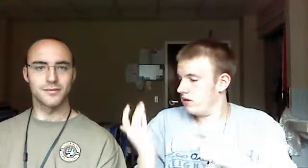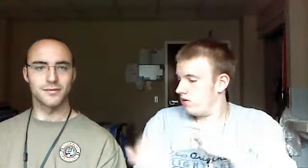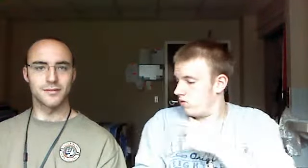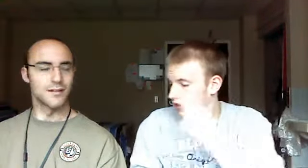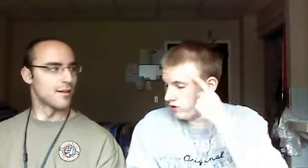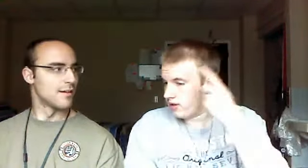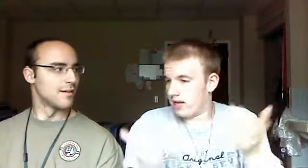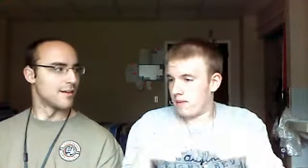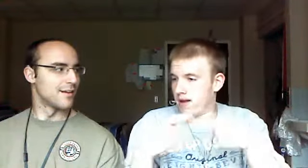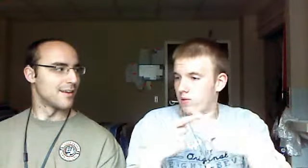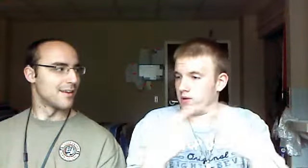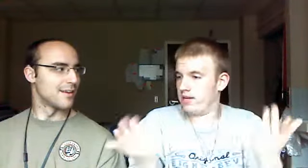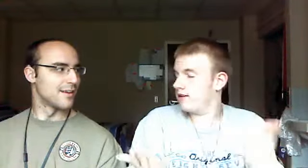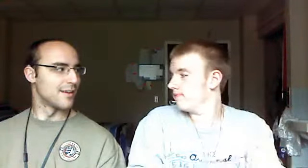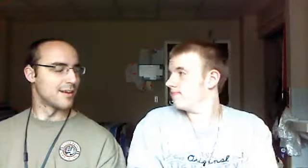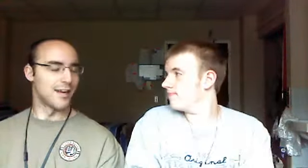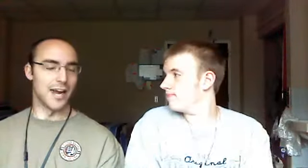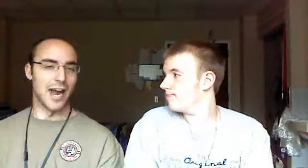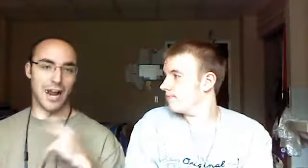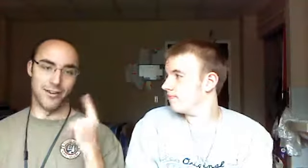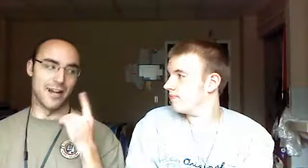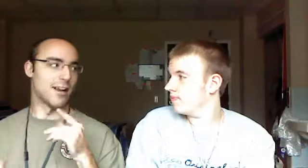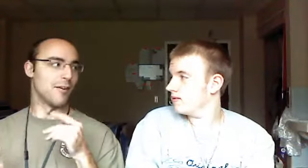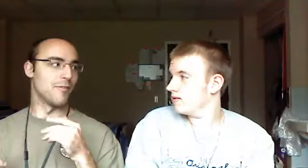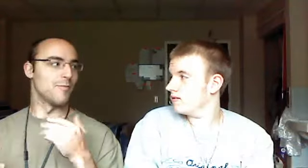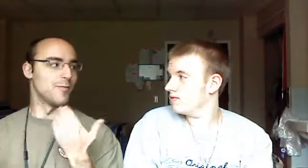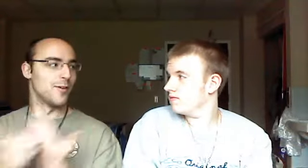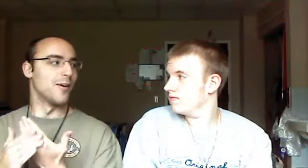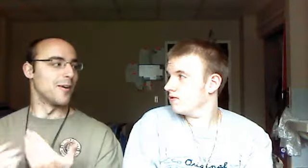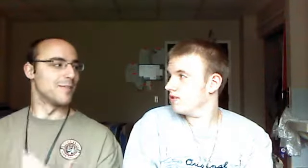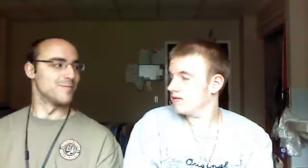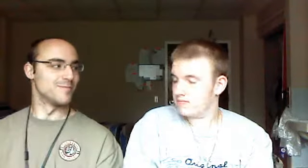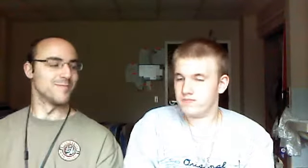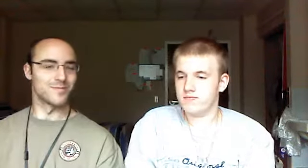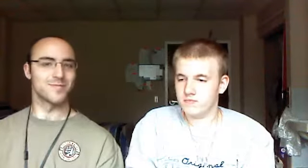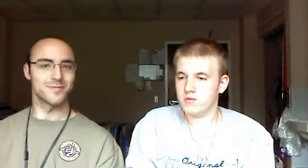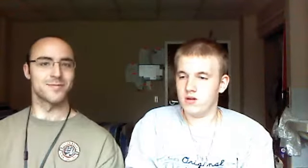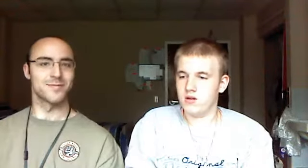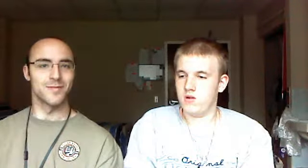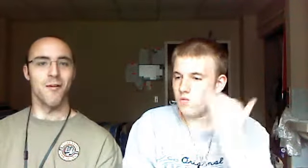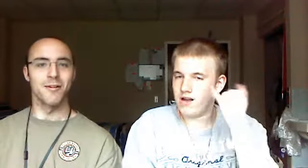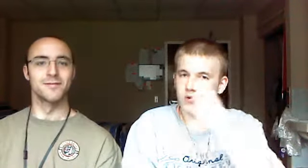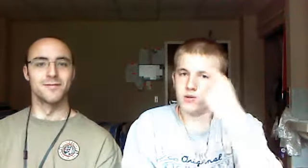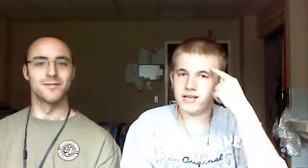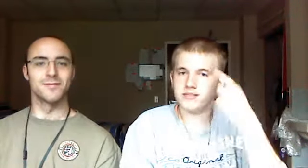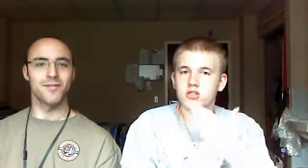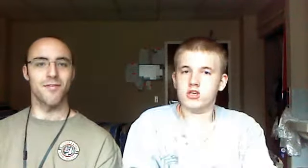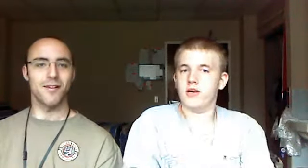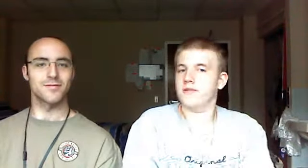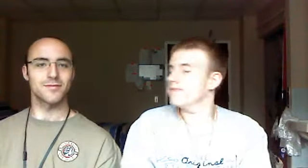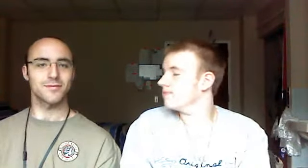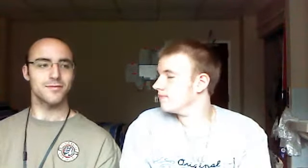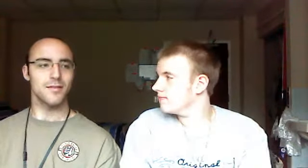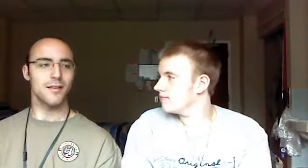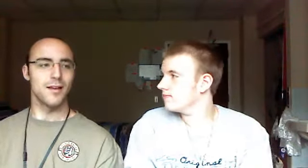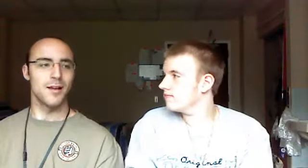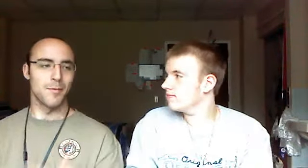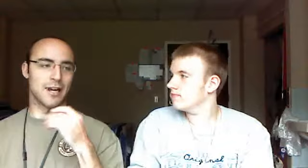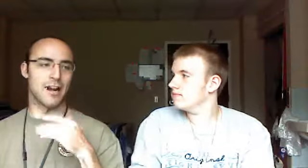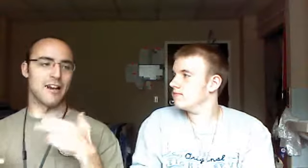What do you think about him? I think it's good. Why do you think it's good? Because